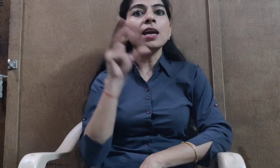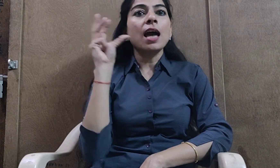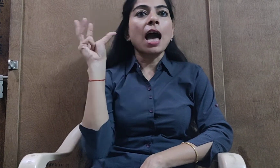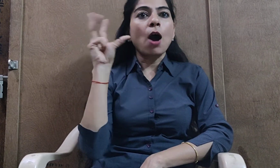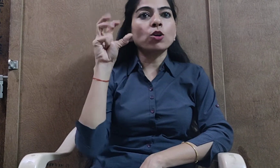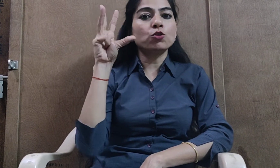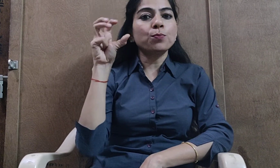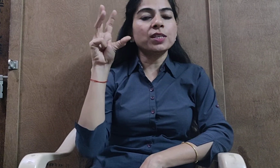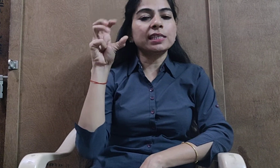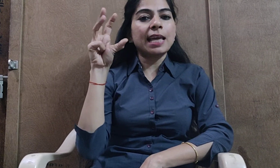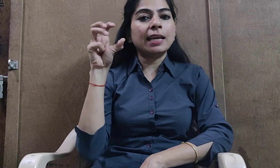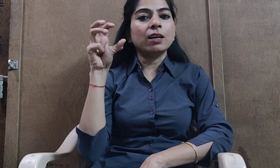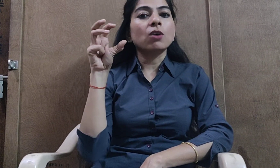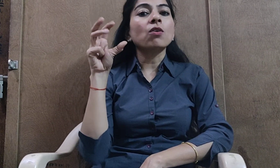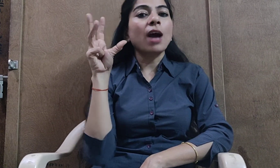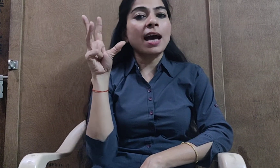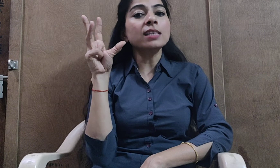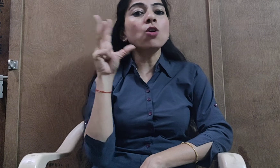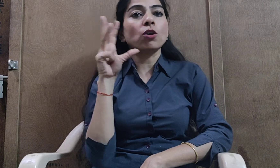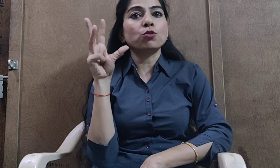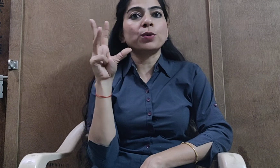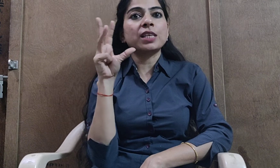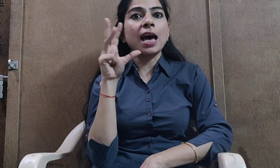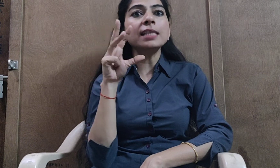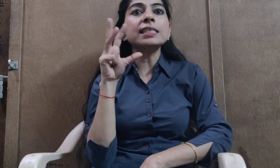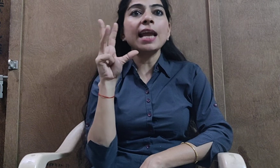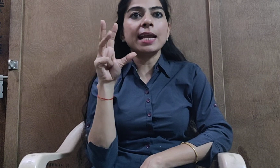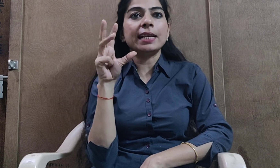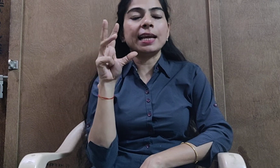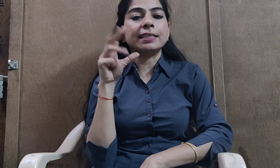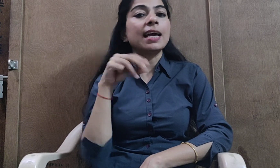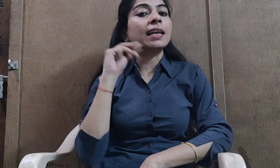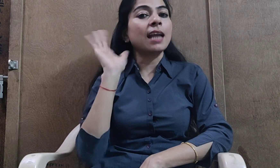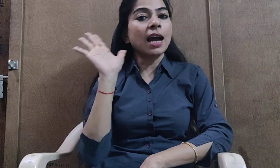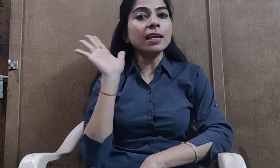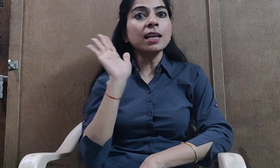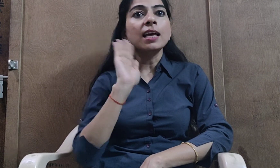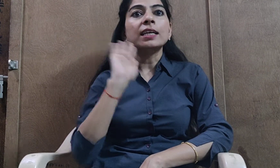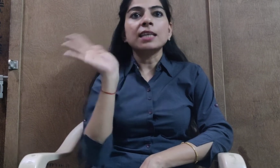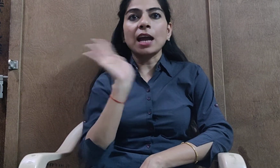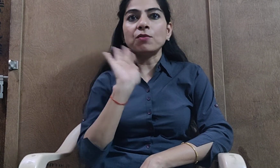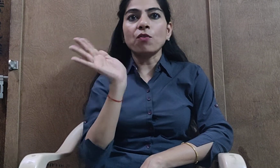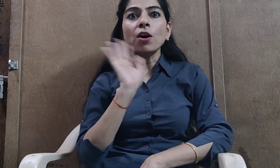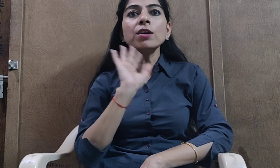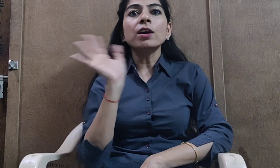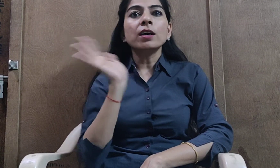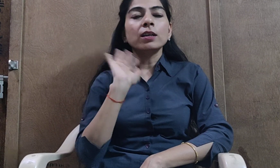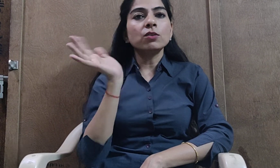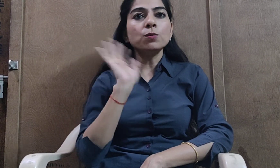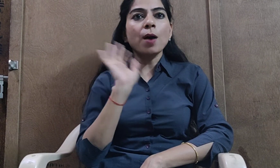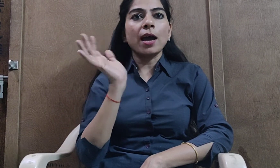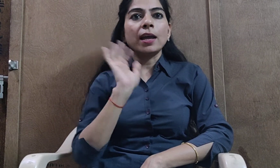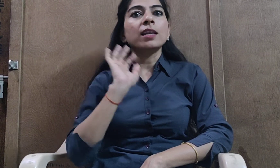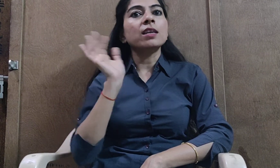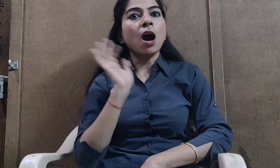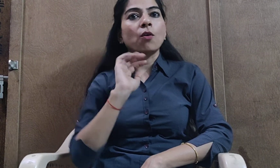octopus leg as octopus has 8 legs and 9, 9 for goodbye. Now